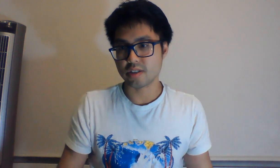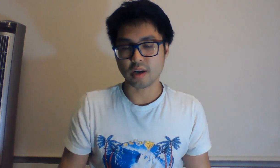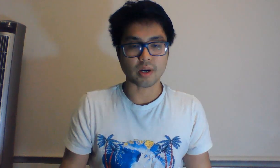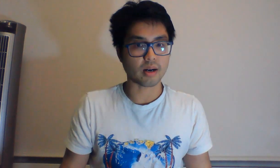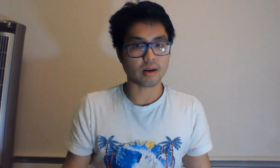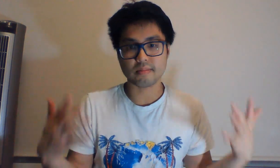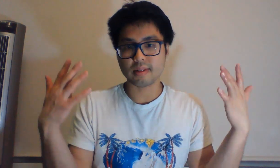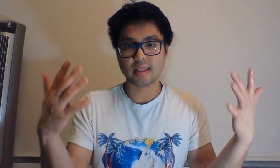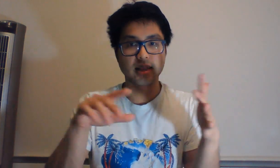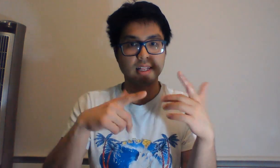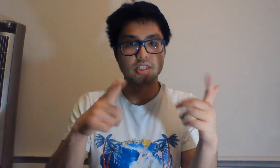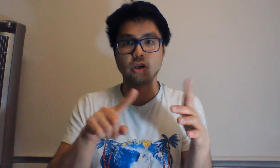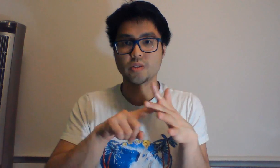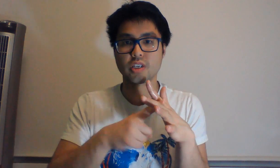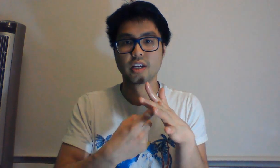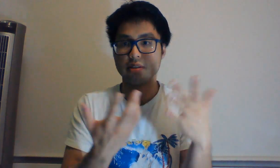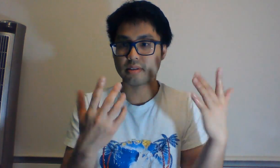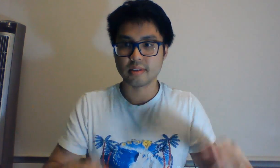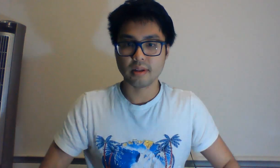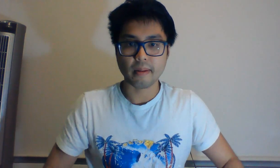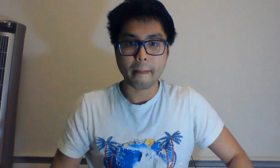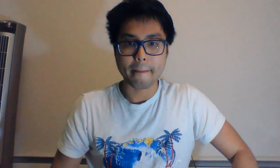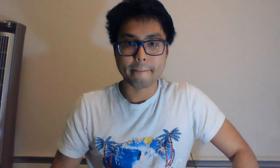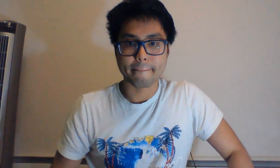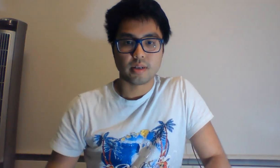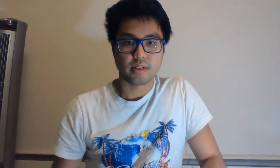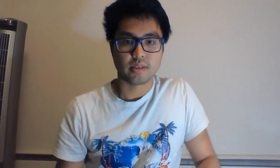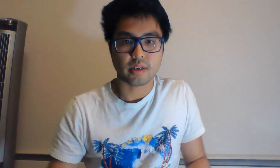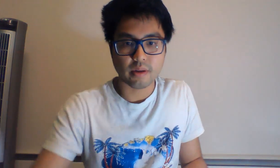So um, let's start. Alright, start. Alright, let's start.